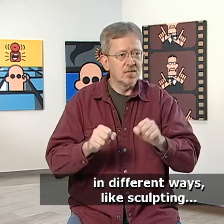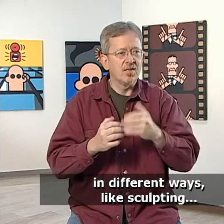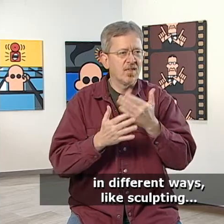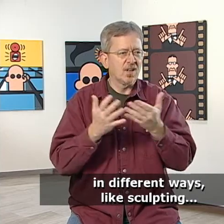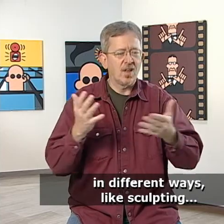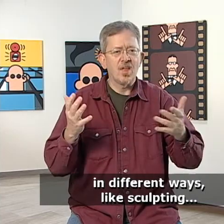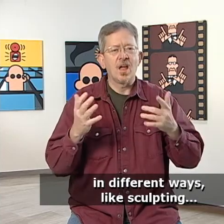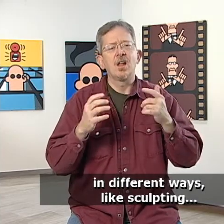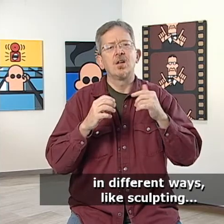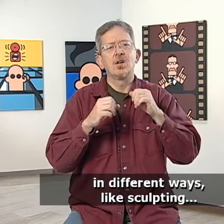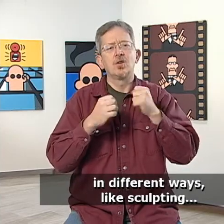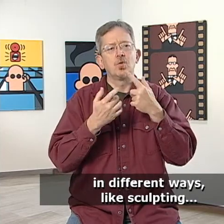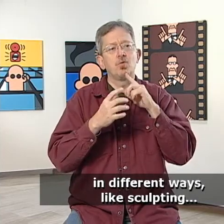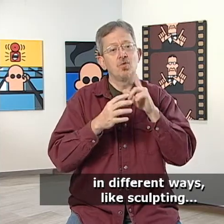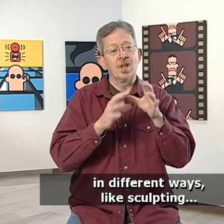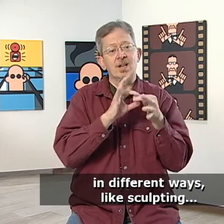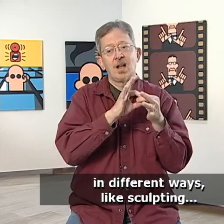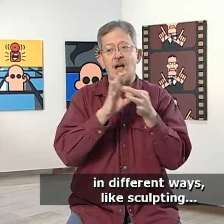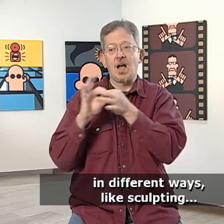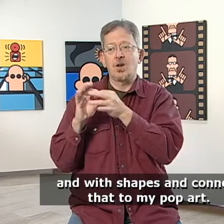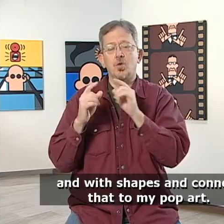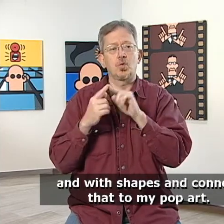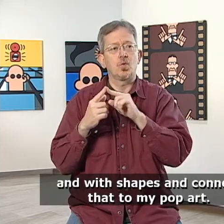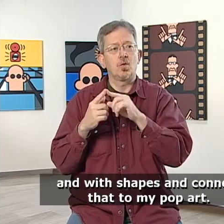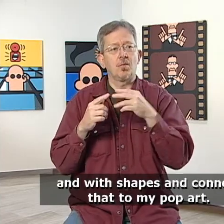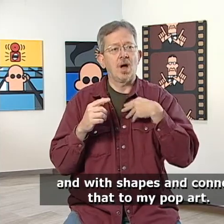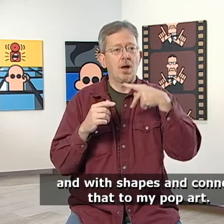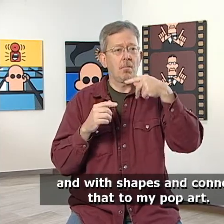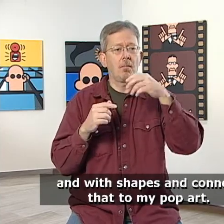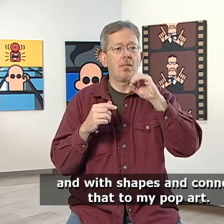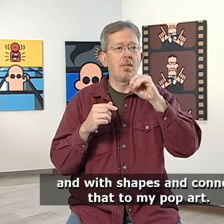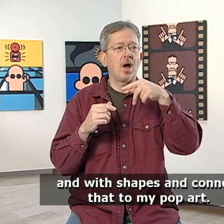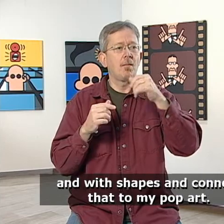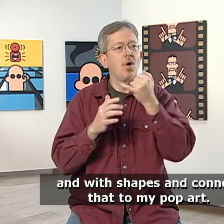with shapes